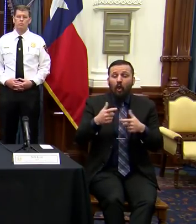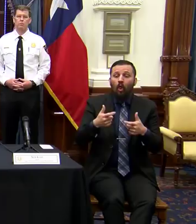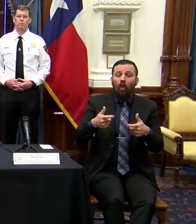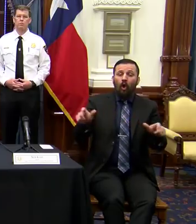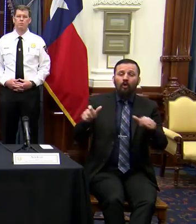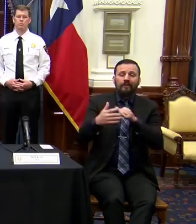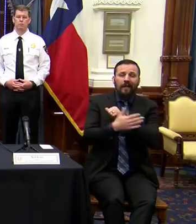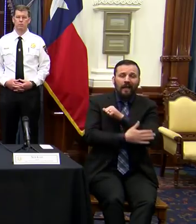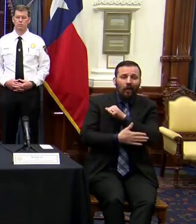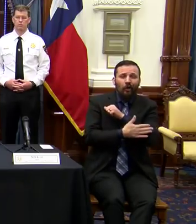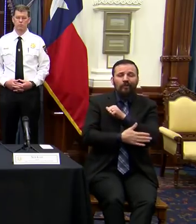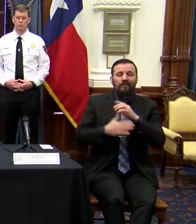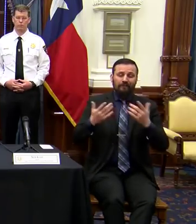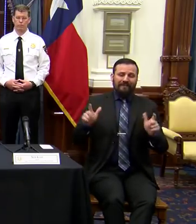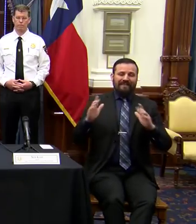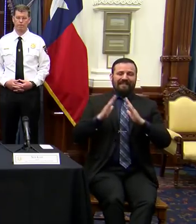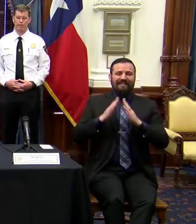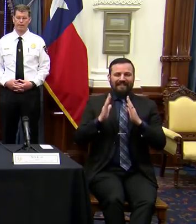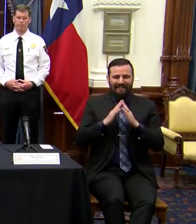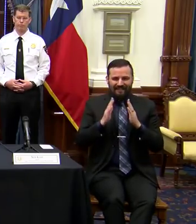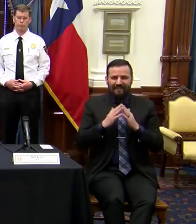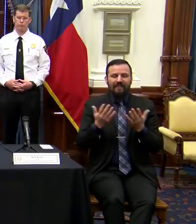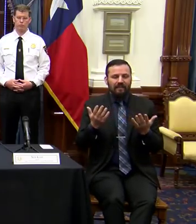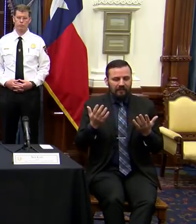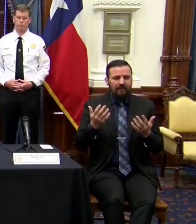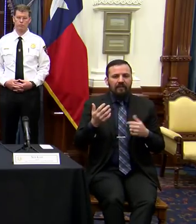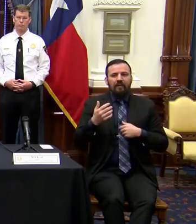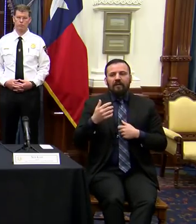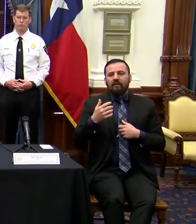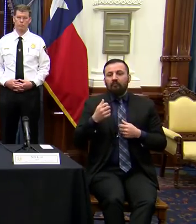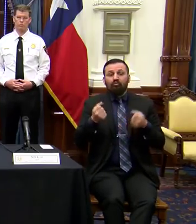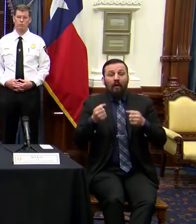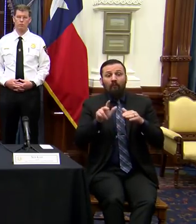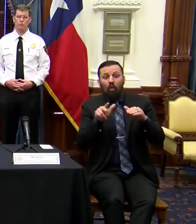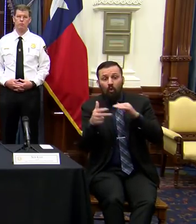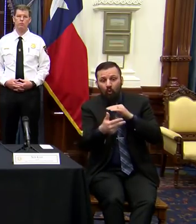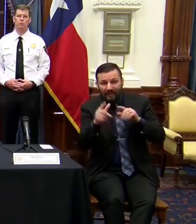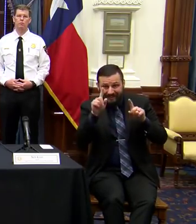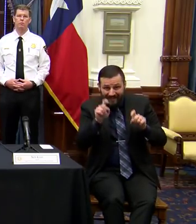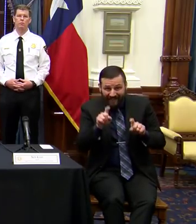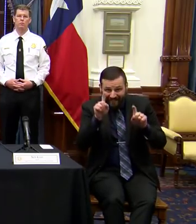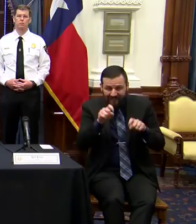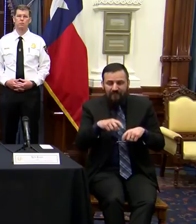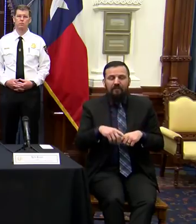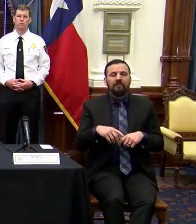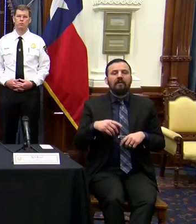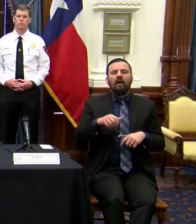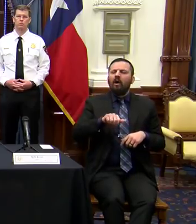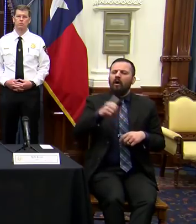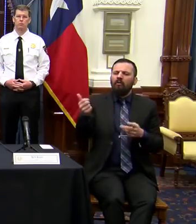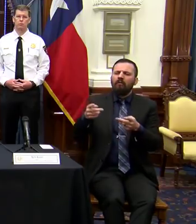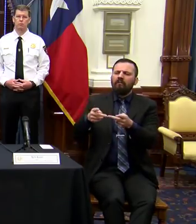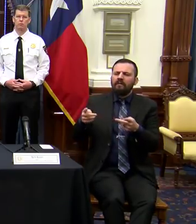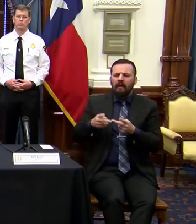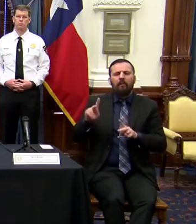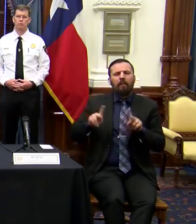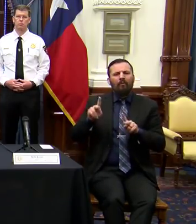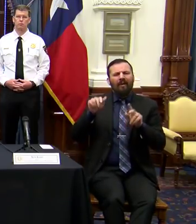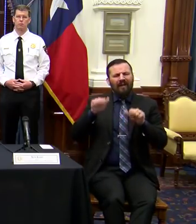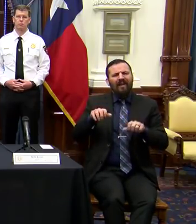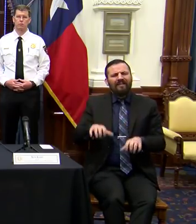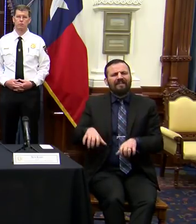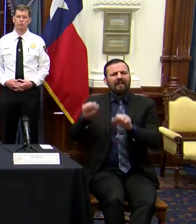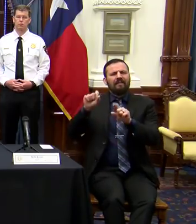areas where there are new drive-through testing facilities as well as other facilities where people can get tested.